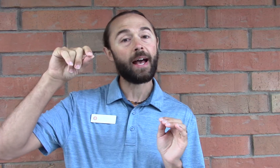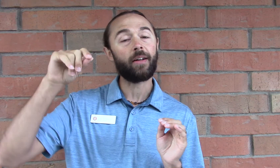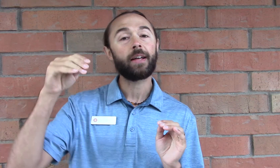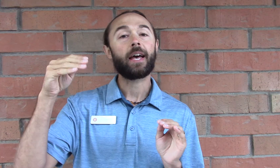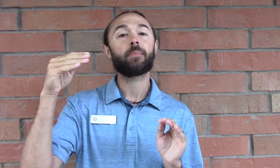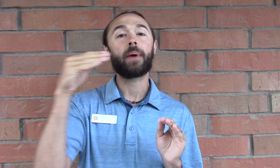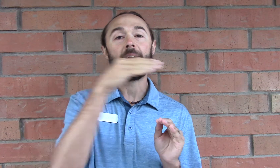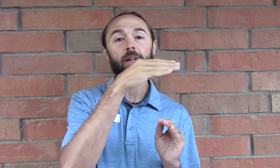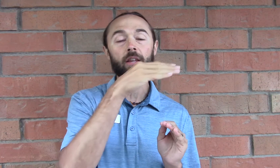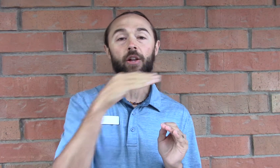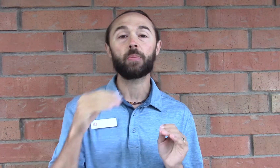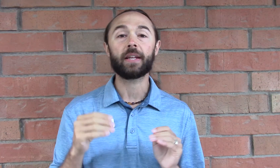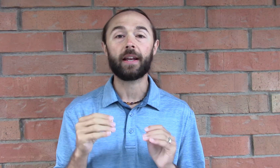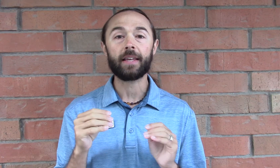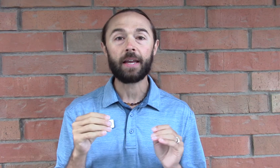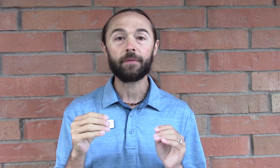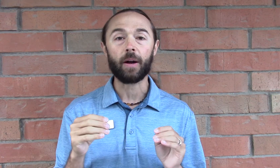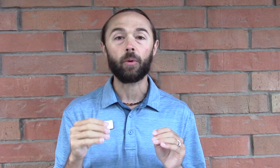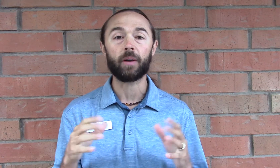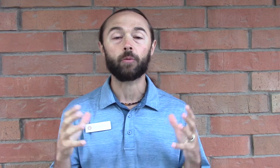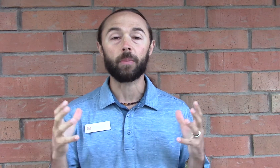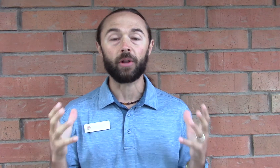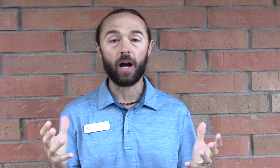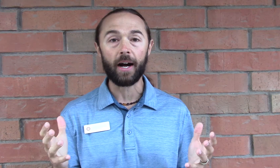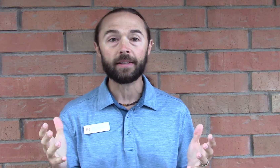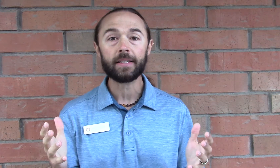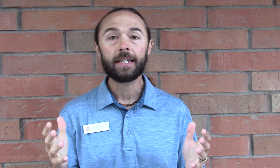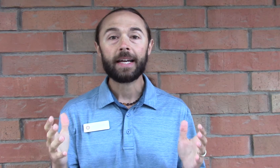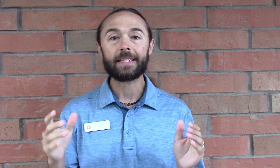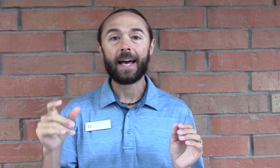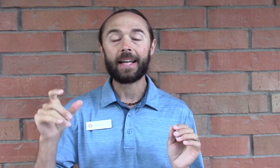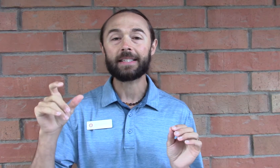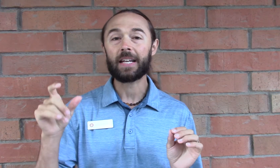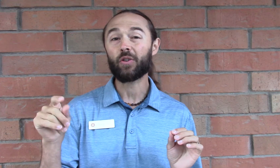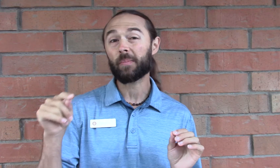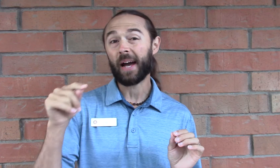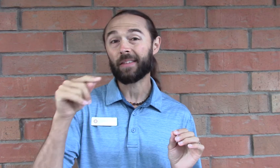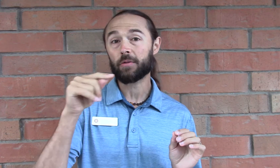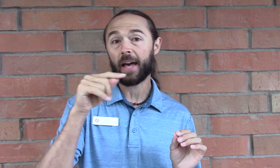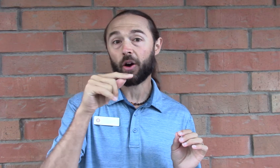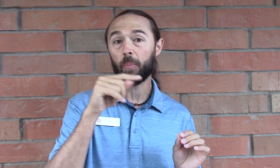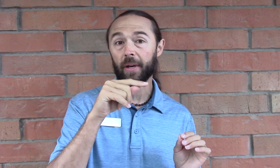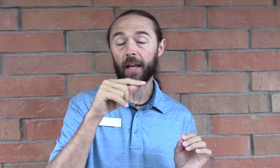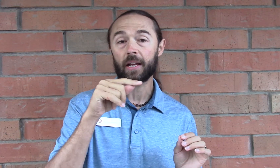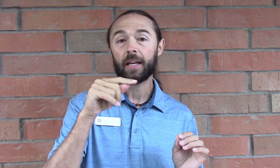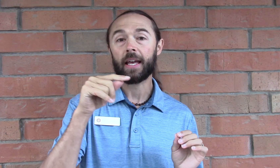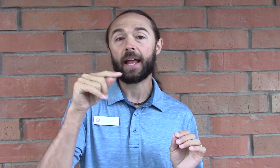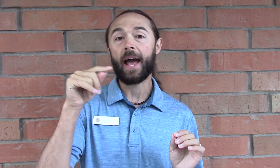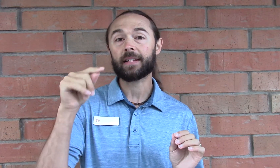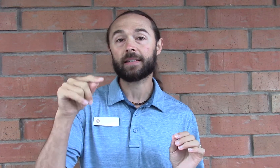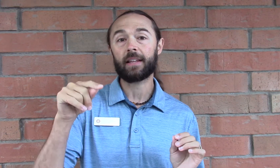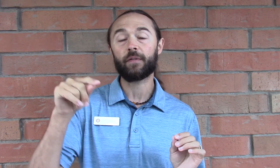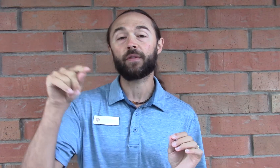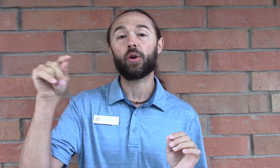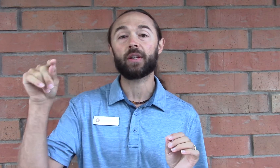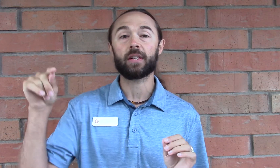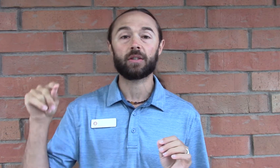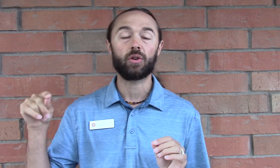and back up a little opening that it came from where it belongs is that instead of going back through that opening it accidentally floated into the